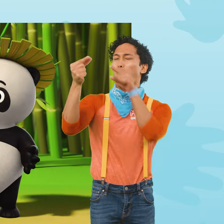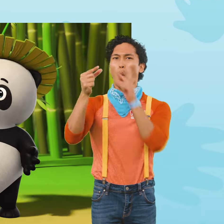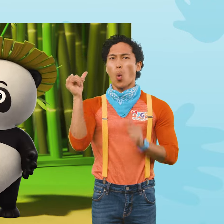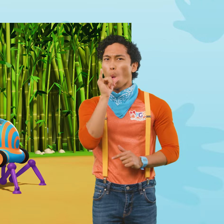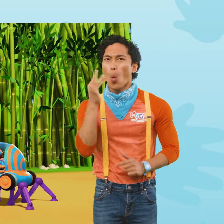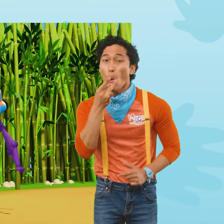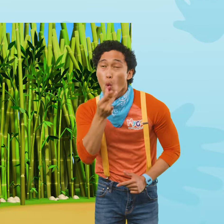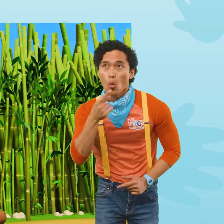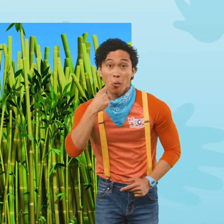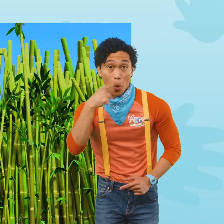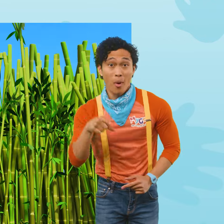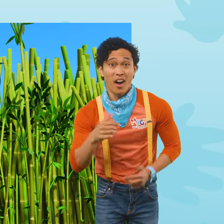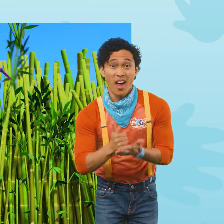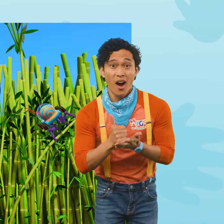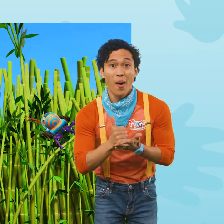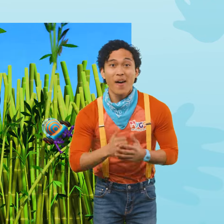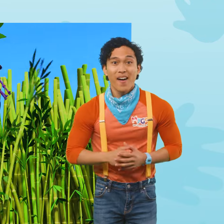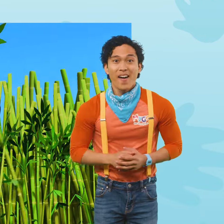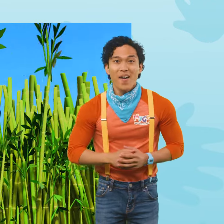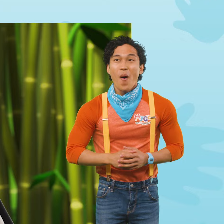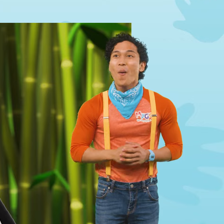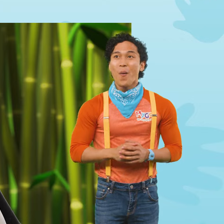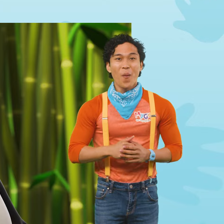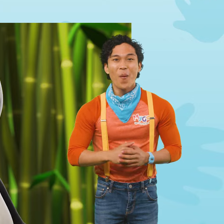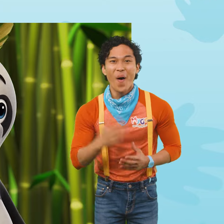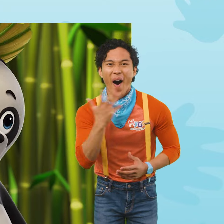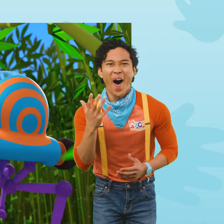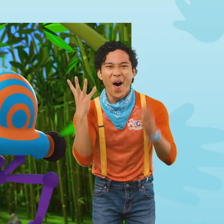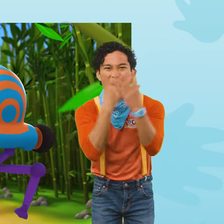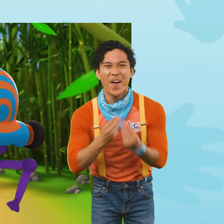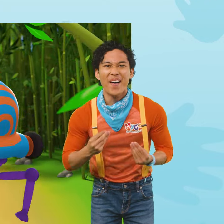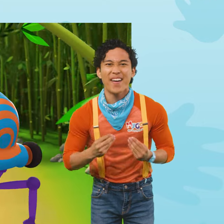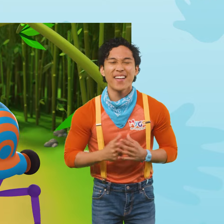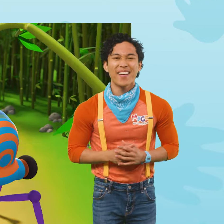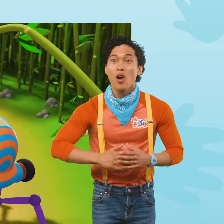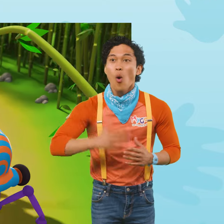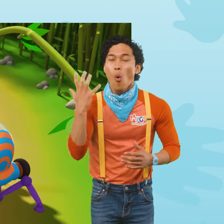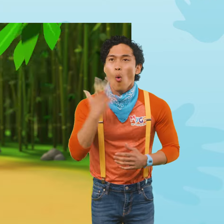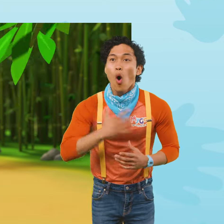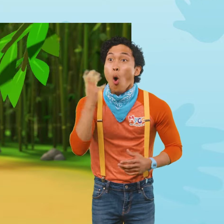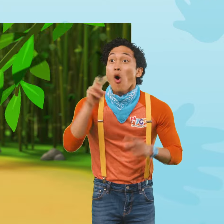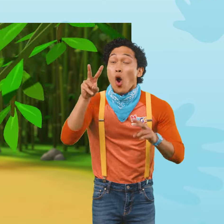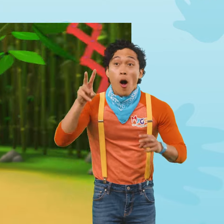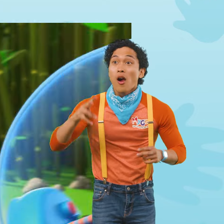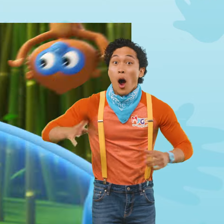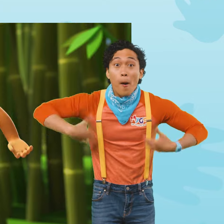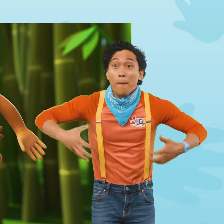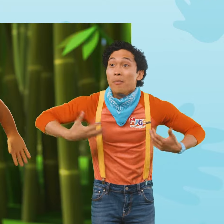mind? Whoa! Whoa! Whoa! Lovely! Lovely! Whoa, look! There's